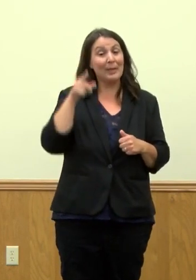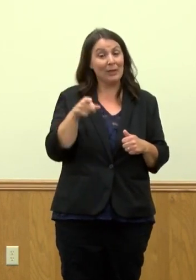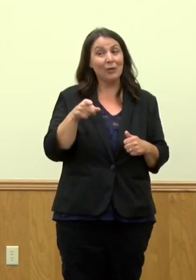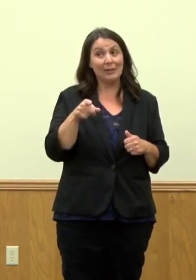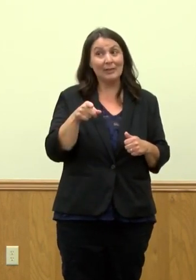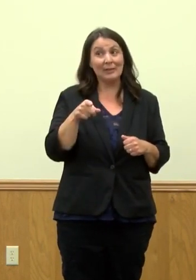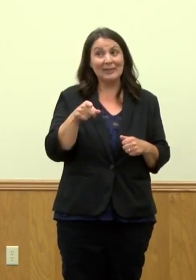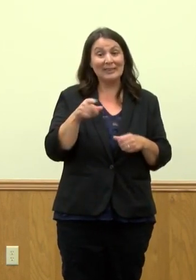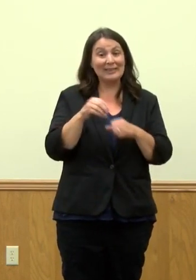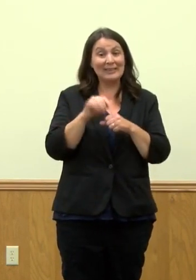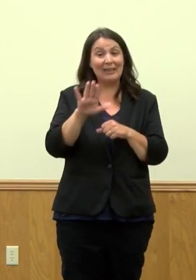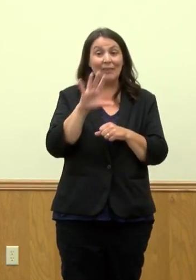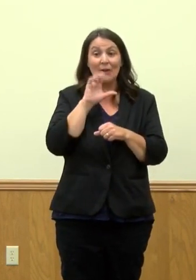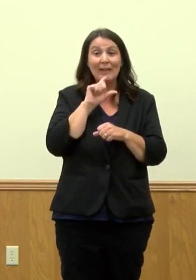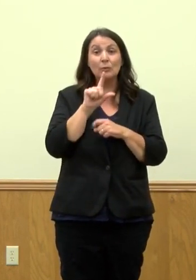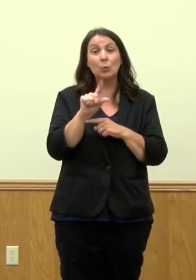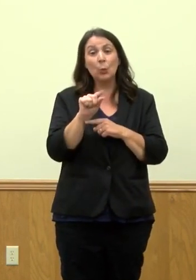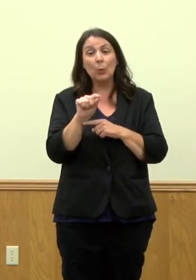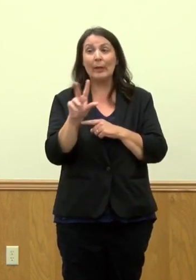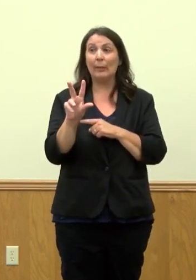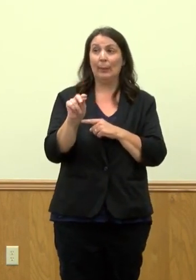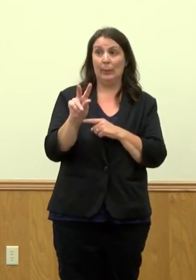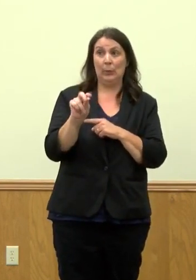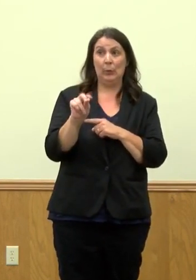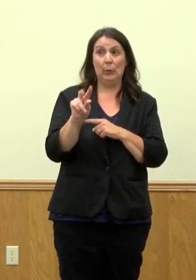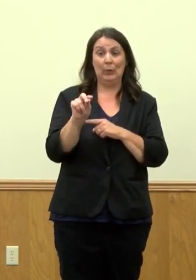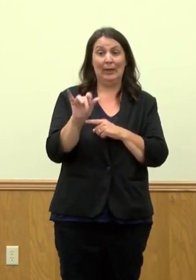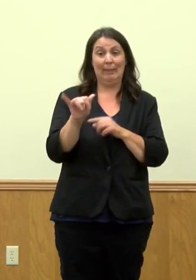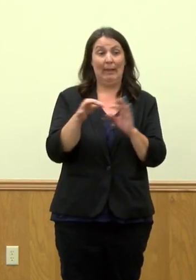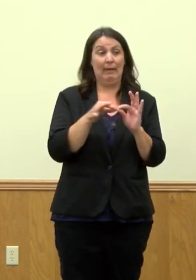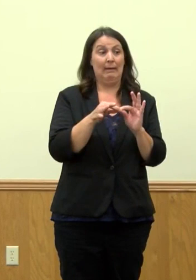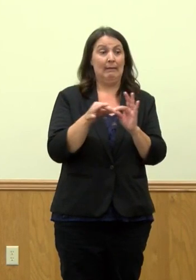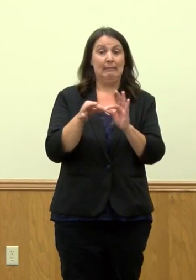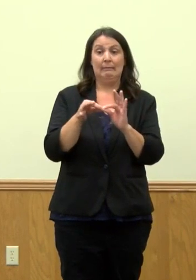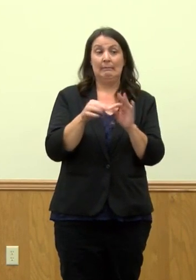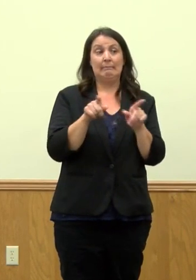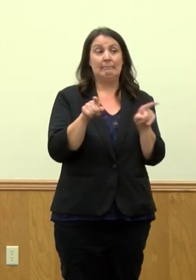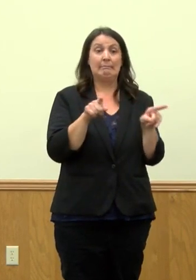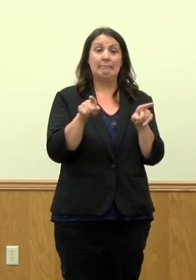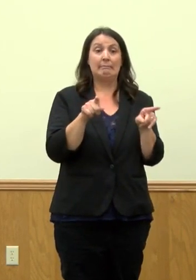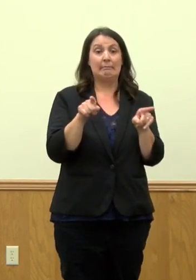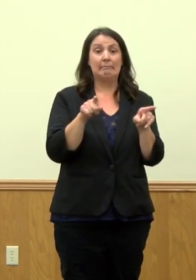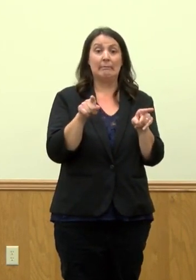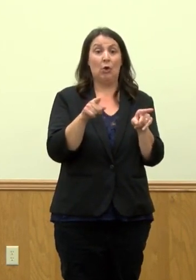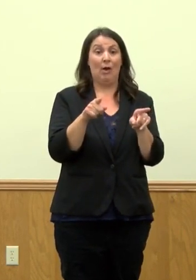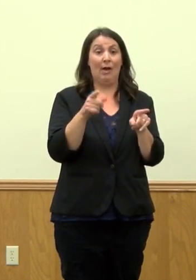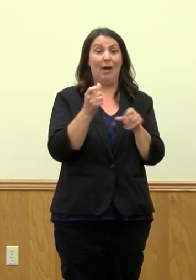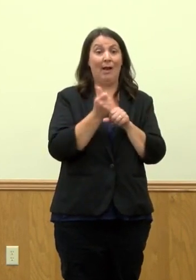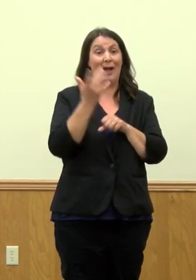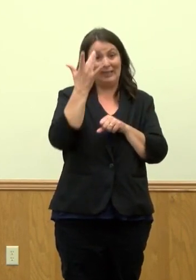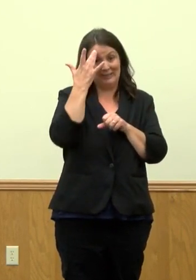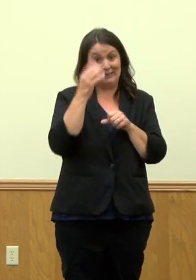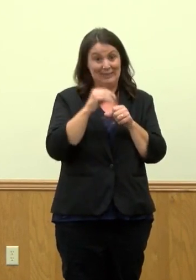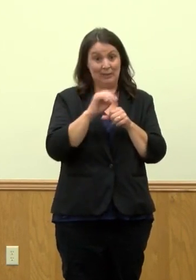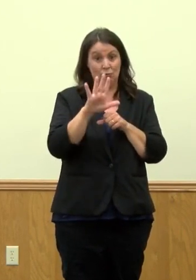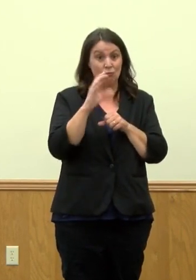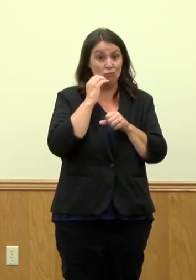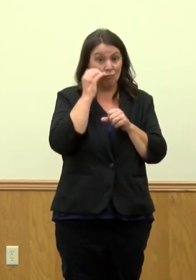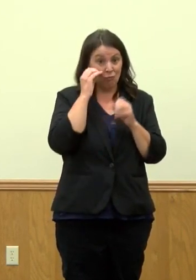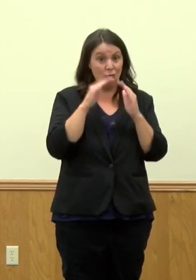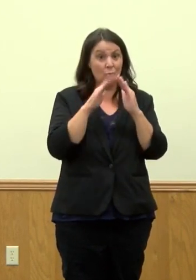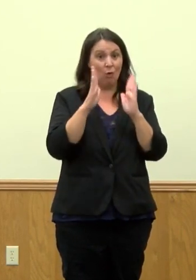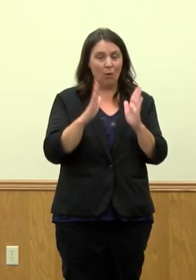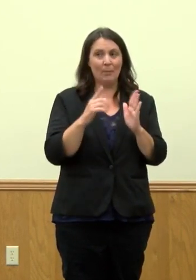you know, late 20s, mid 30s. So it would correspond, when we see a lot of household transmission, that it is stemming from that,